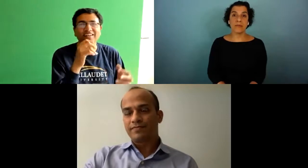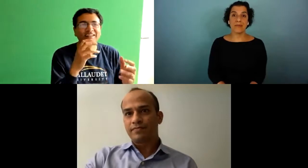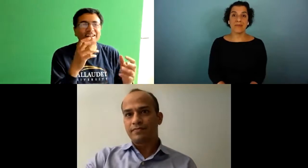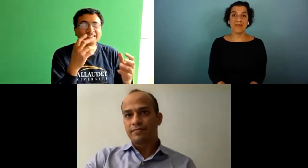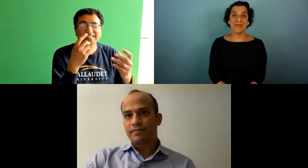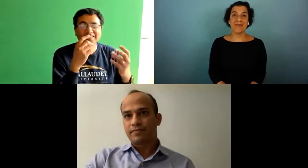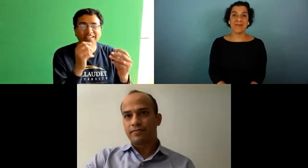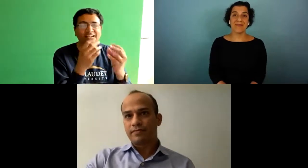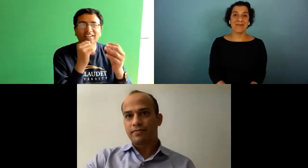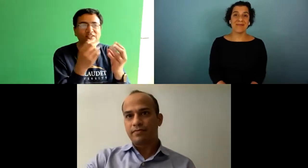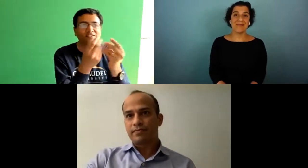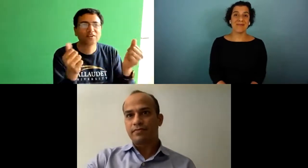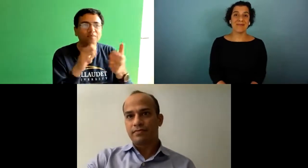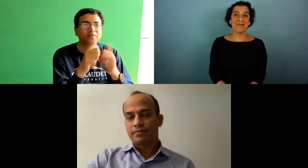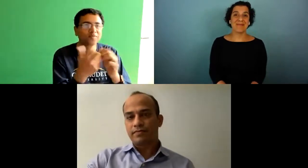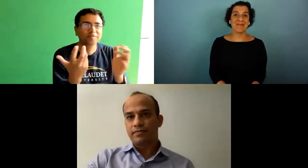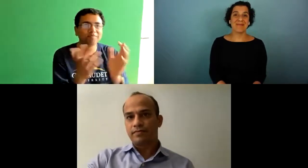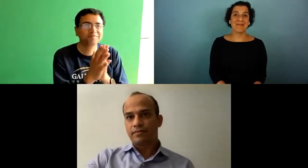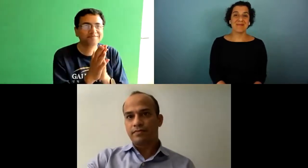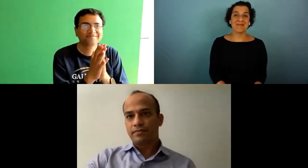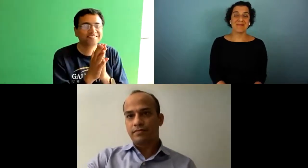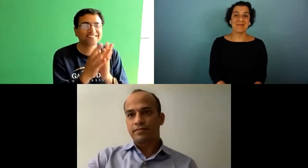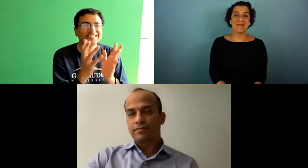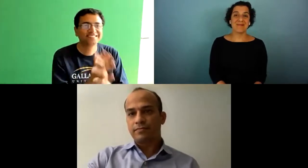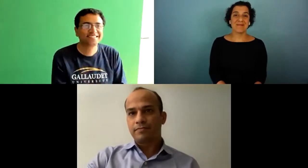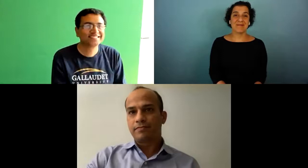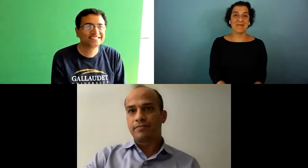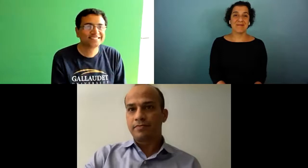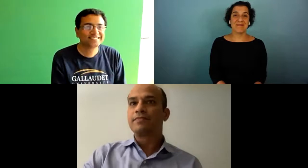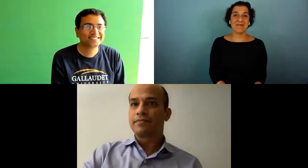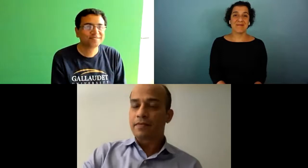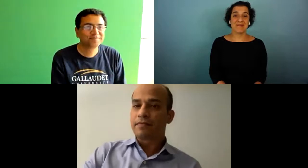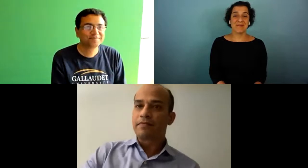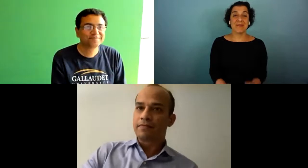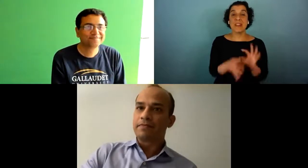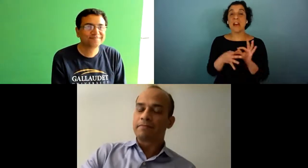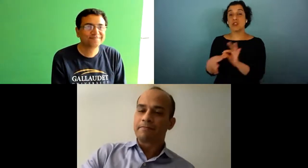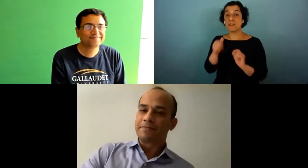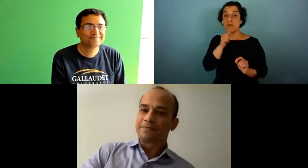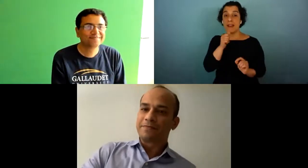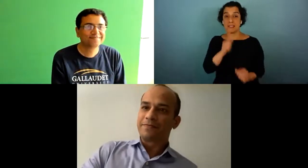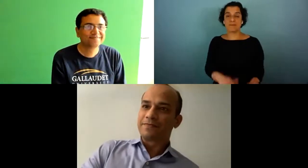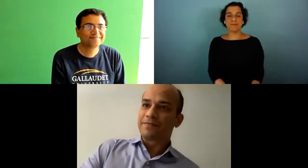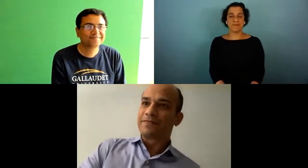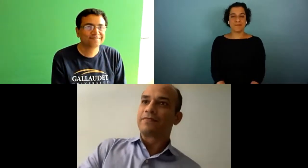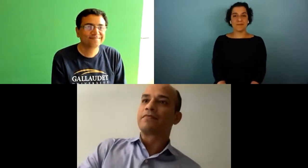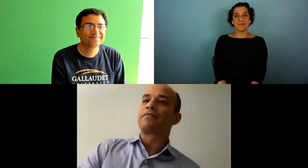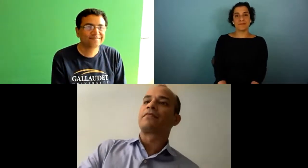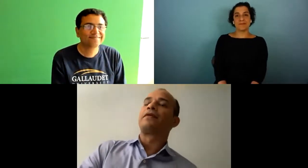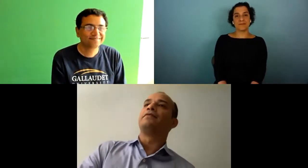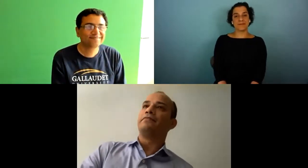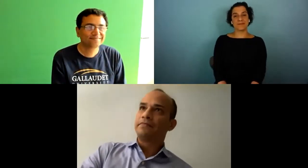um i think that this is an unsolvable problem because of privacy concerns